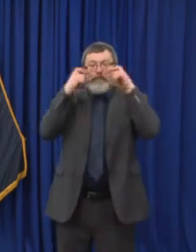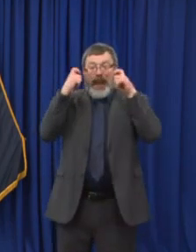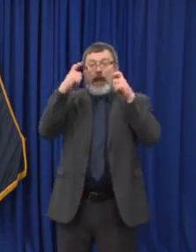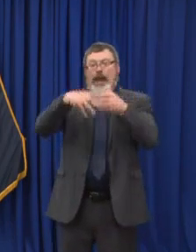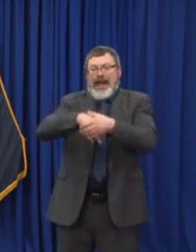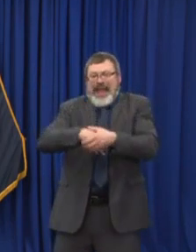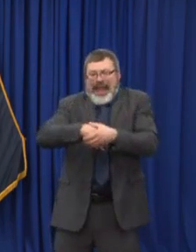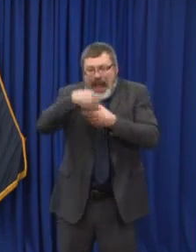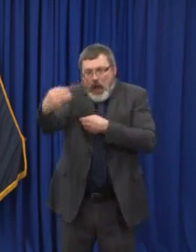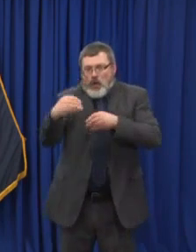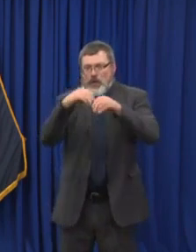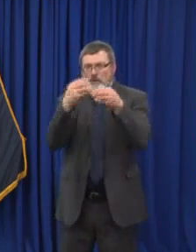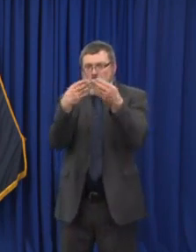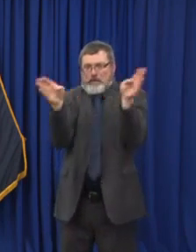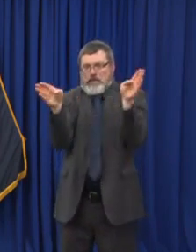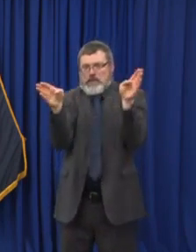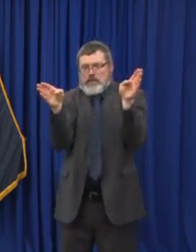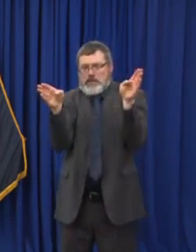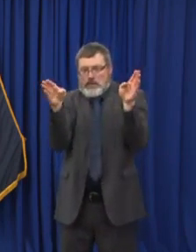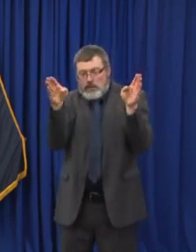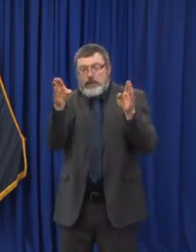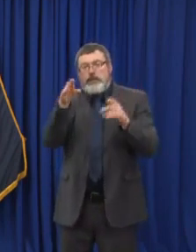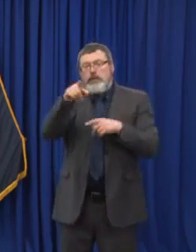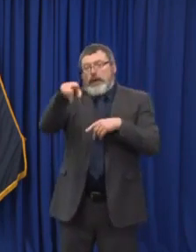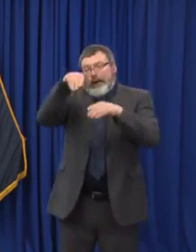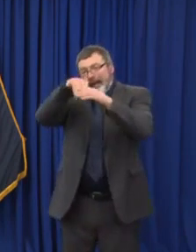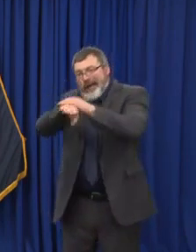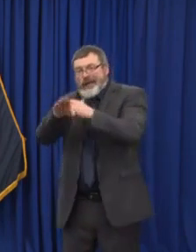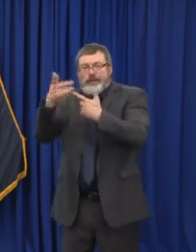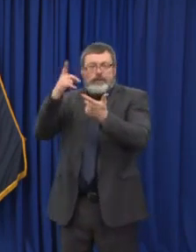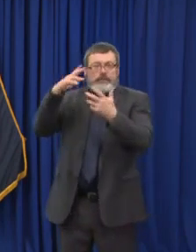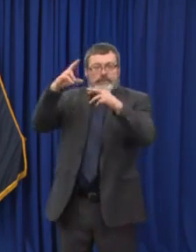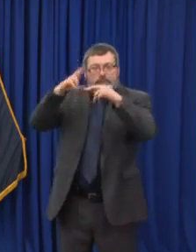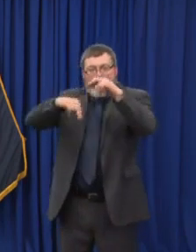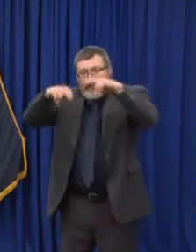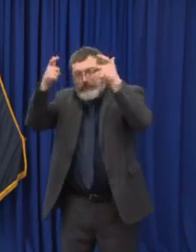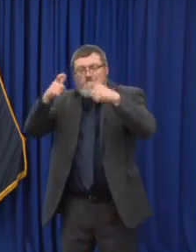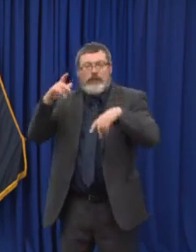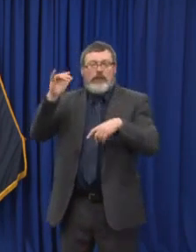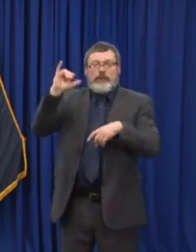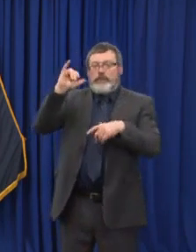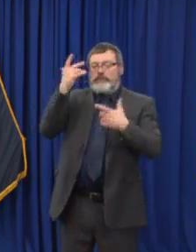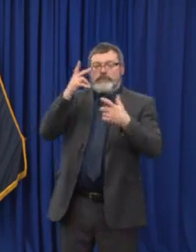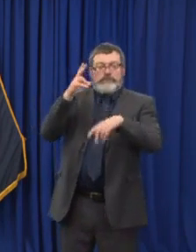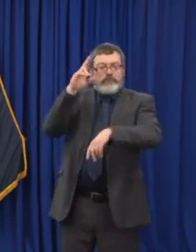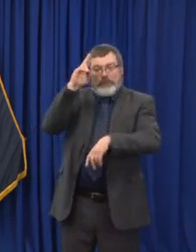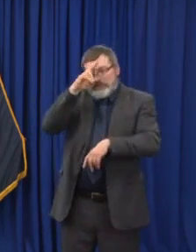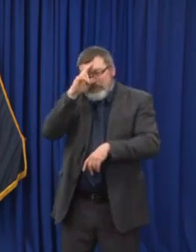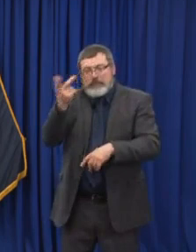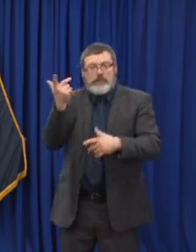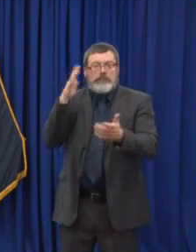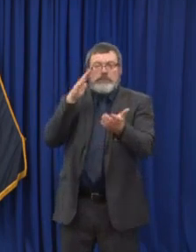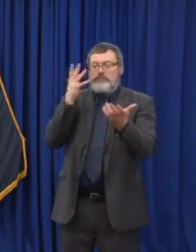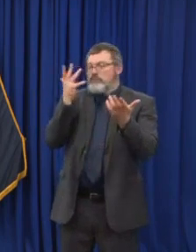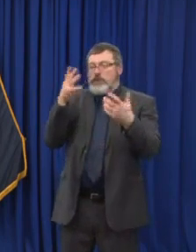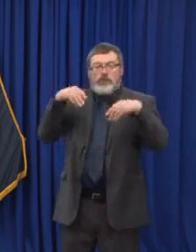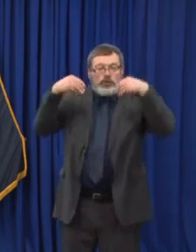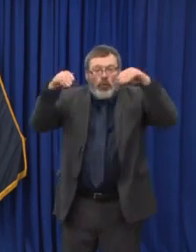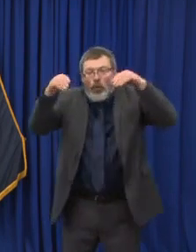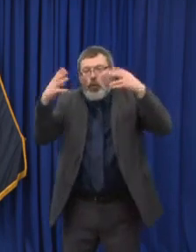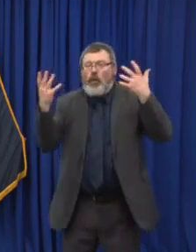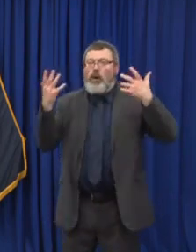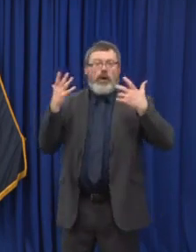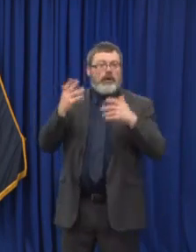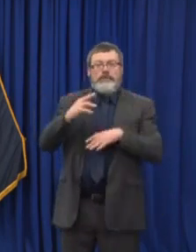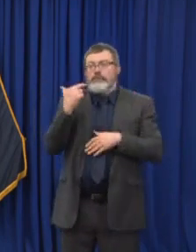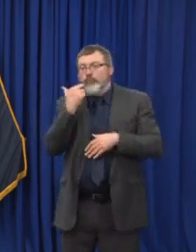this. The mask mandate going into place we know can have a very positive effect. The mask mandate, again, not to go through